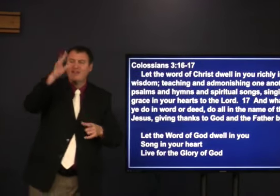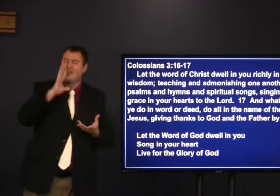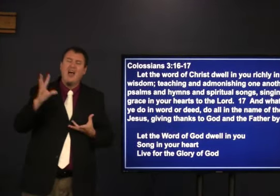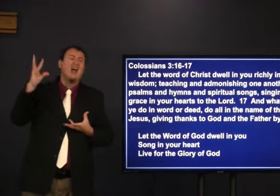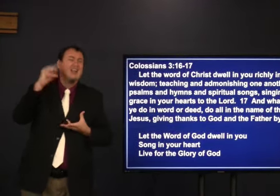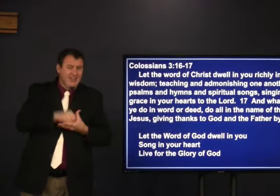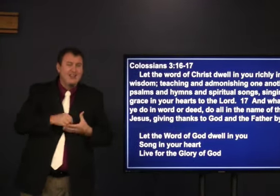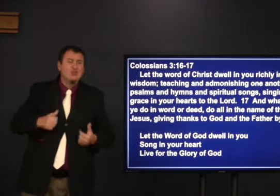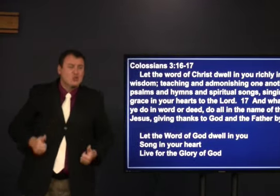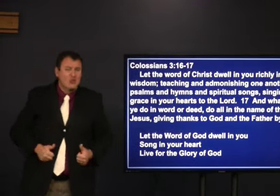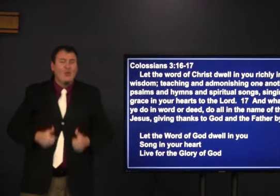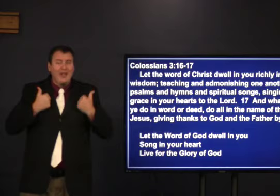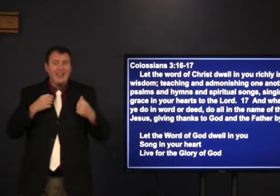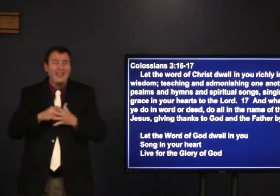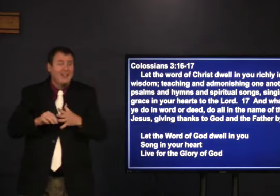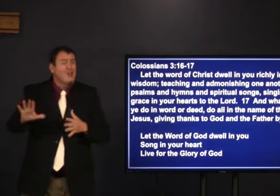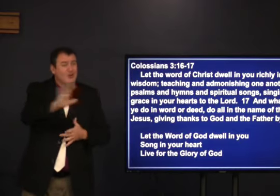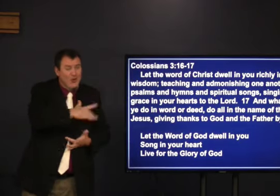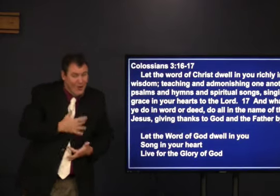let the word of God dwell in you